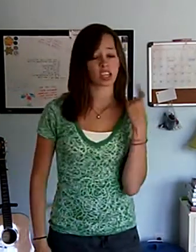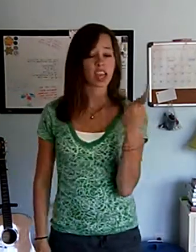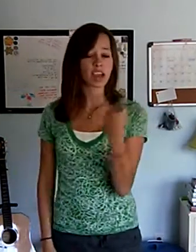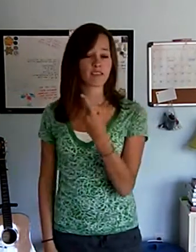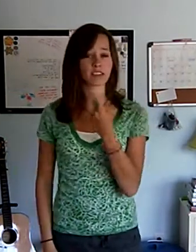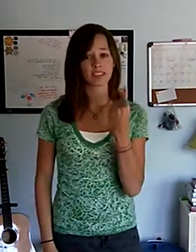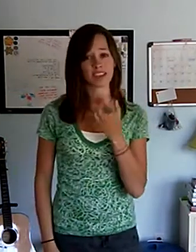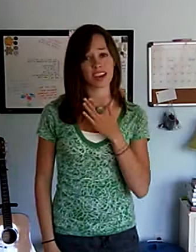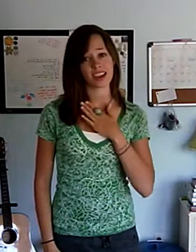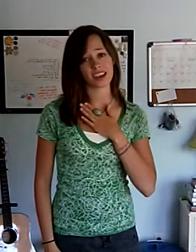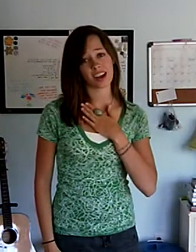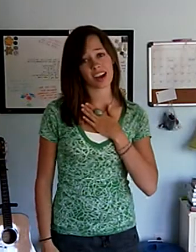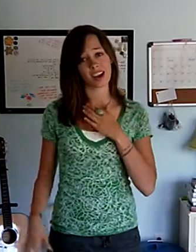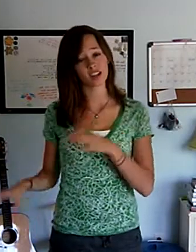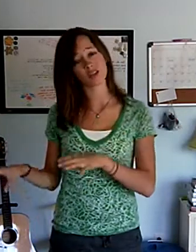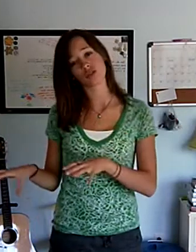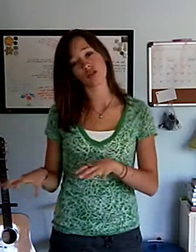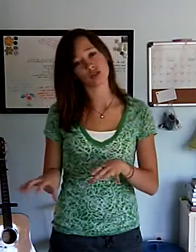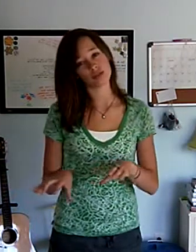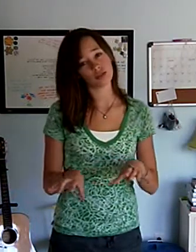to everything I do